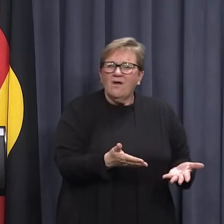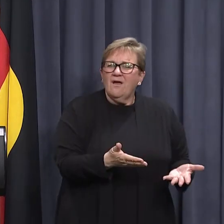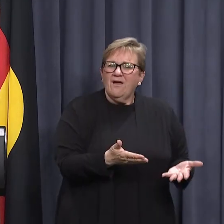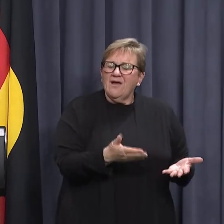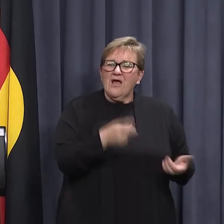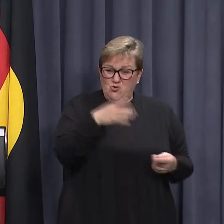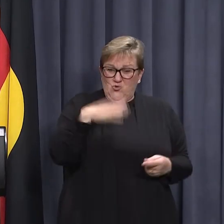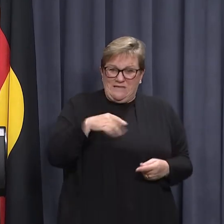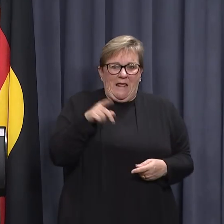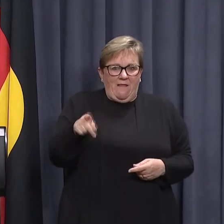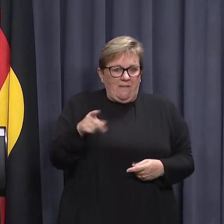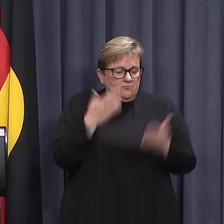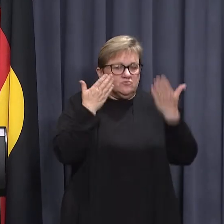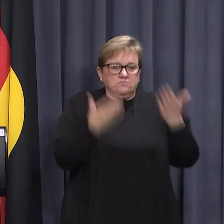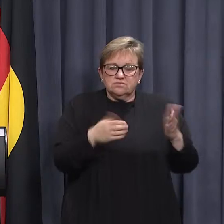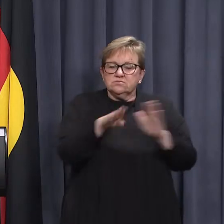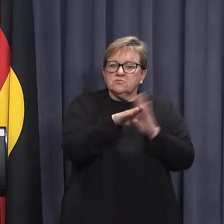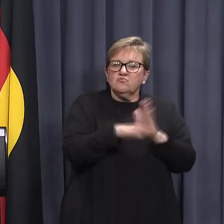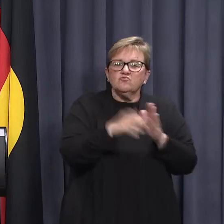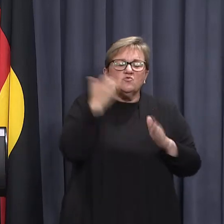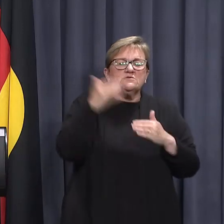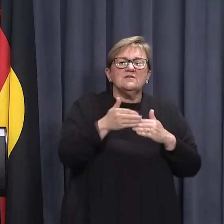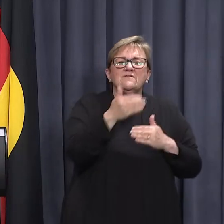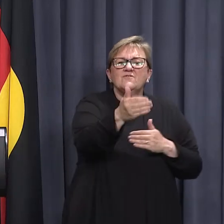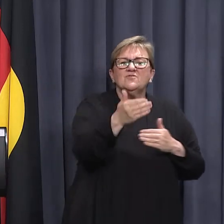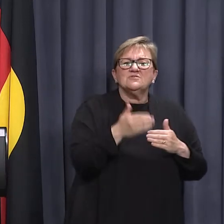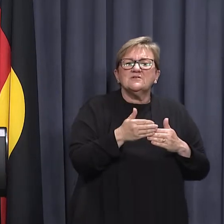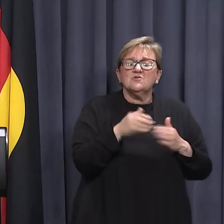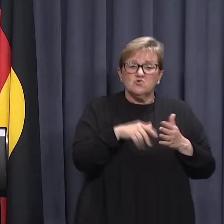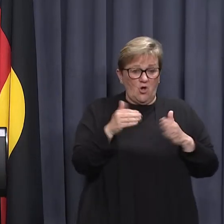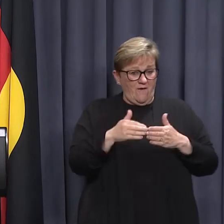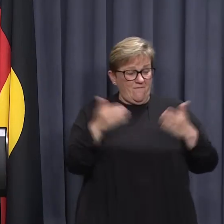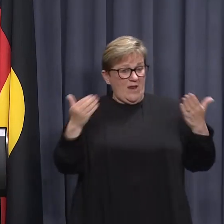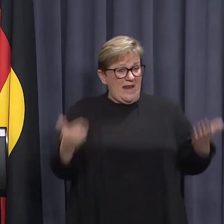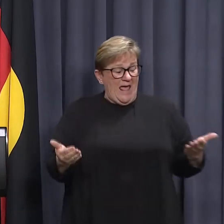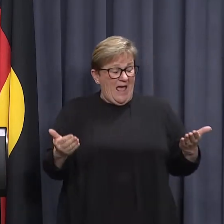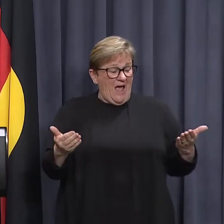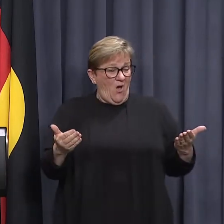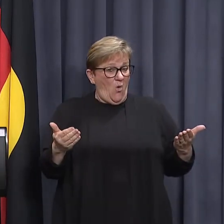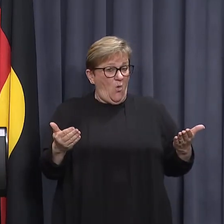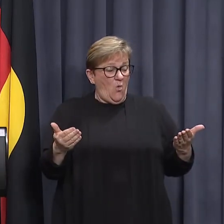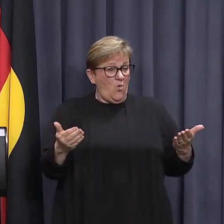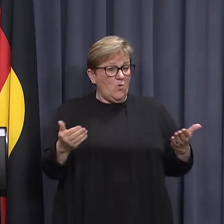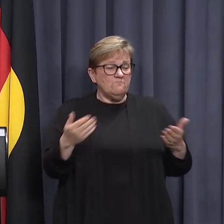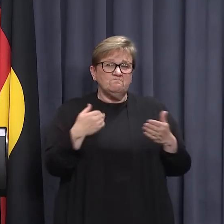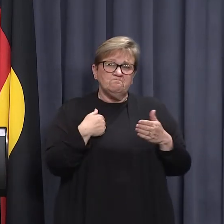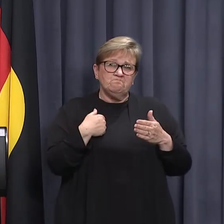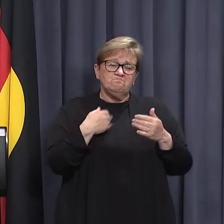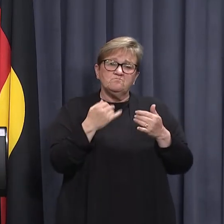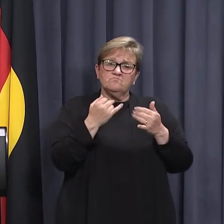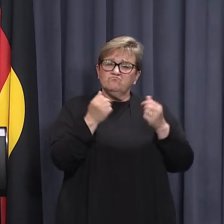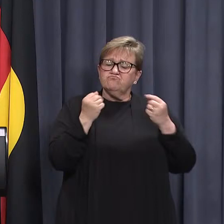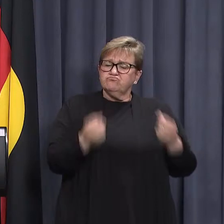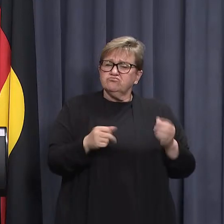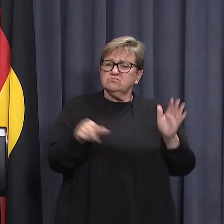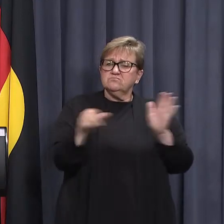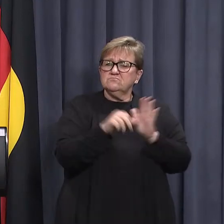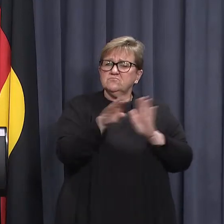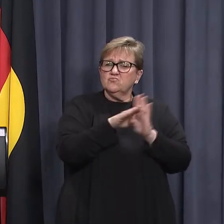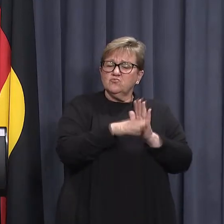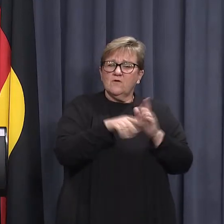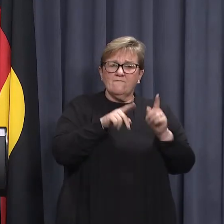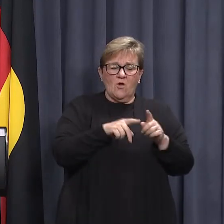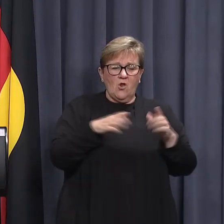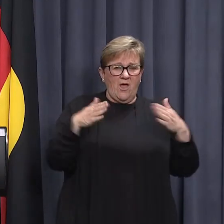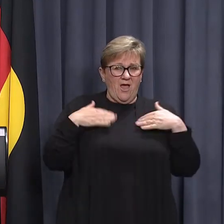point in time you need people to comply in the future. So the measures we put in place are very quite strong and based